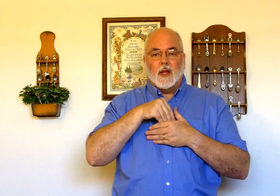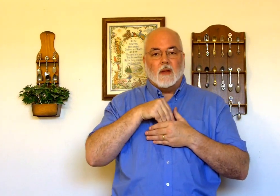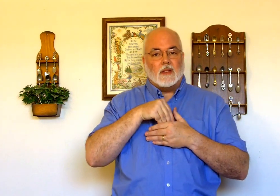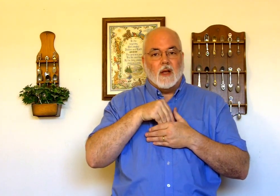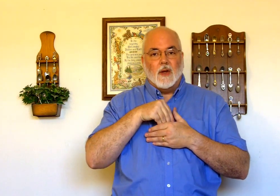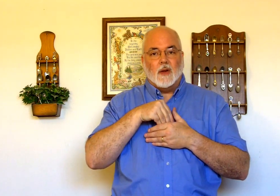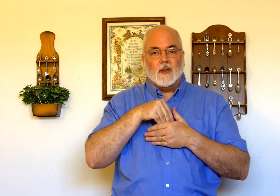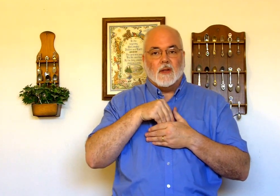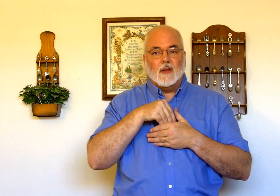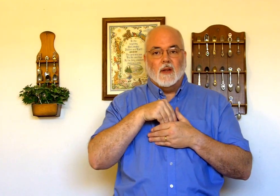that's clear